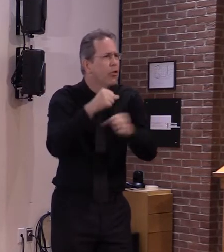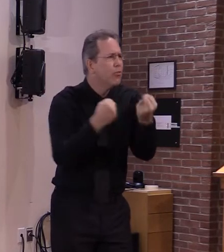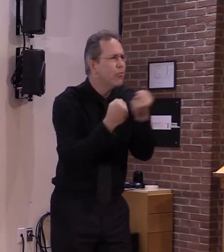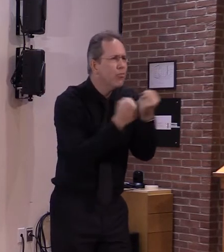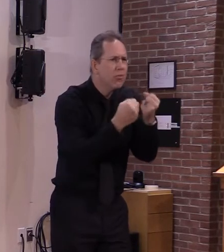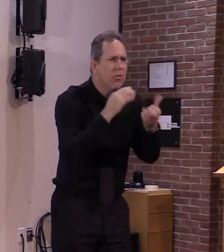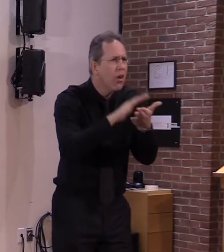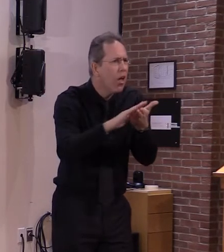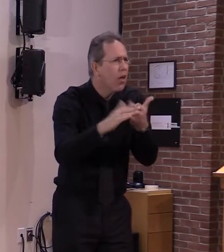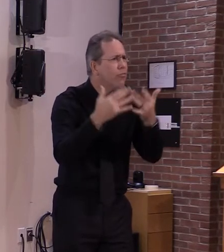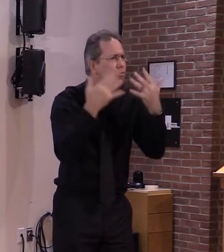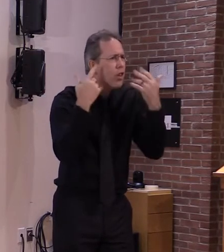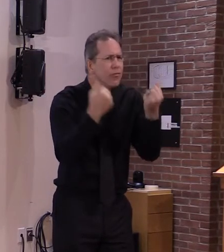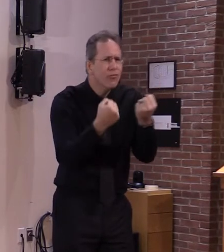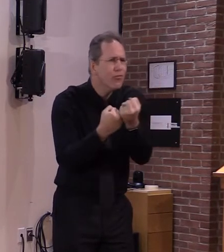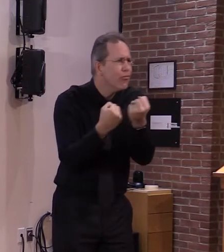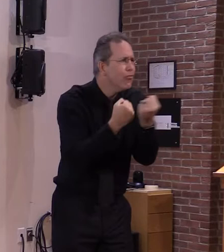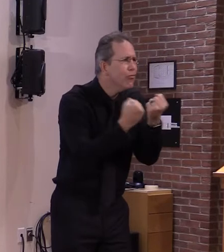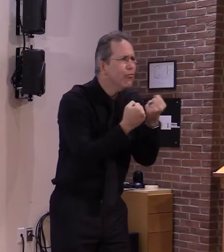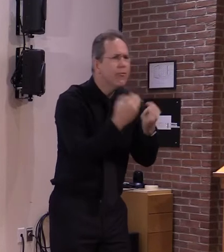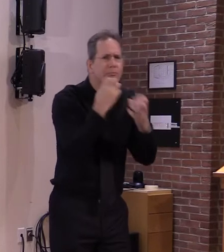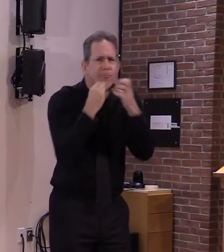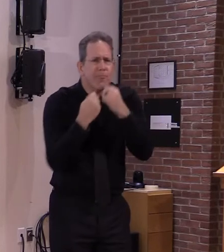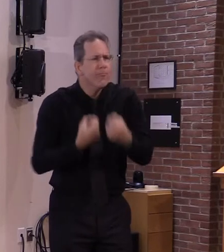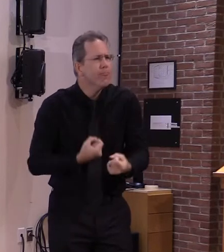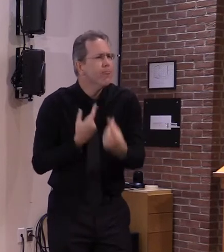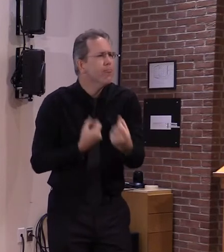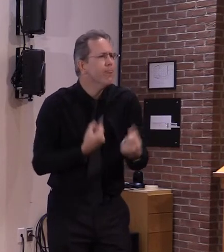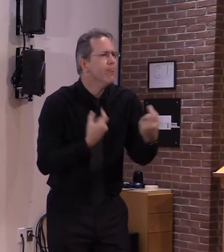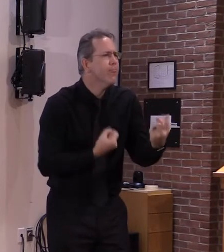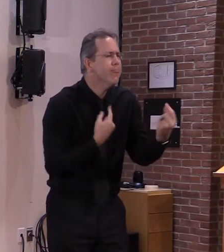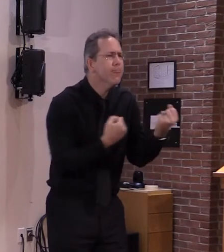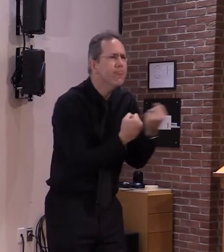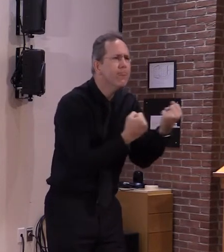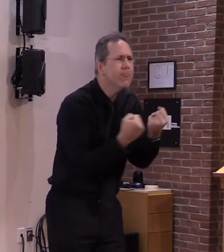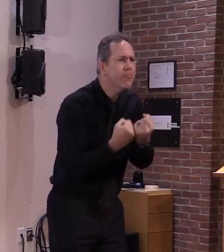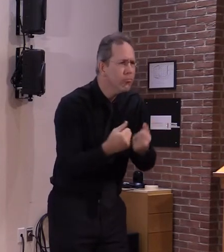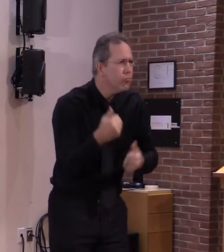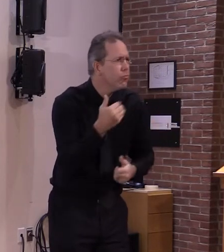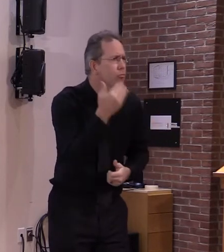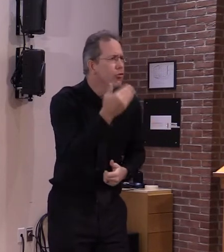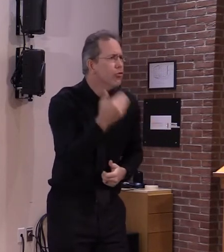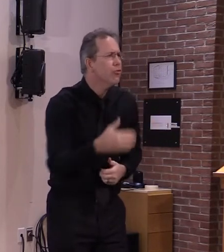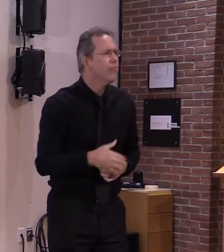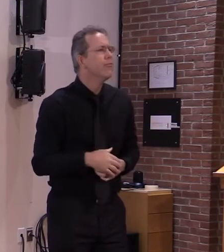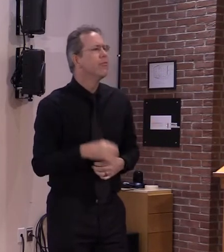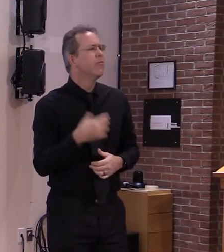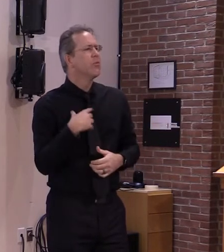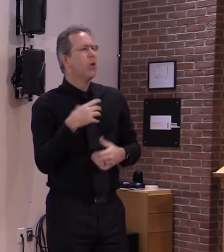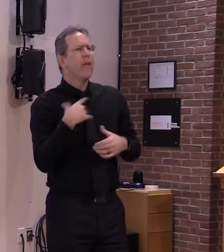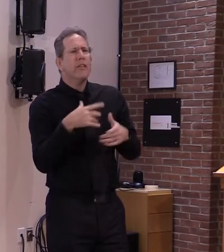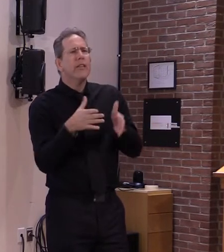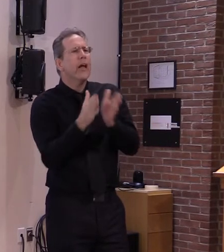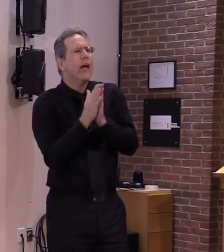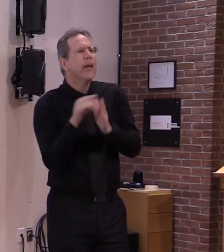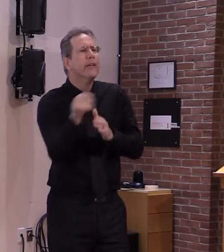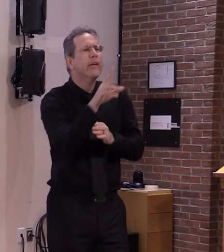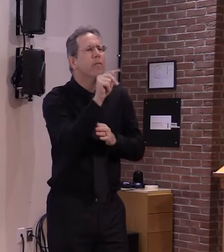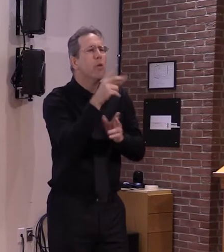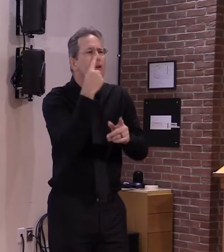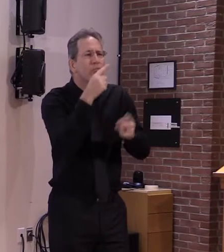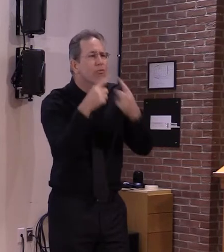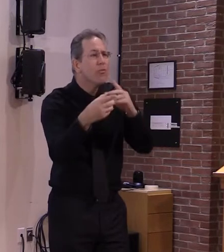spirit and service so we asked Vermonters to tell us about those who have gone above and beyond and deserve to be